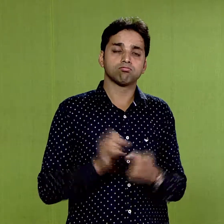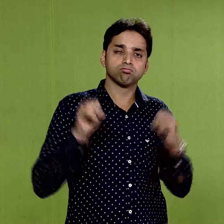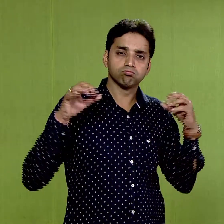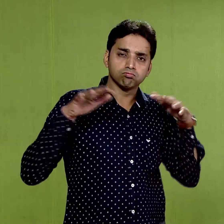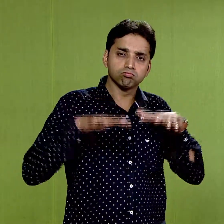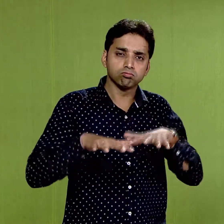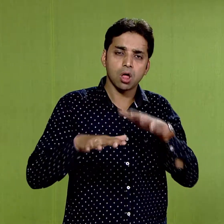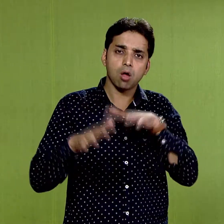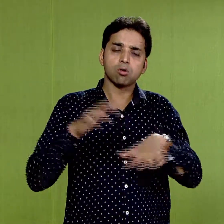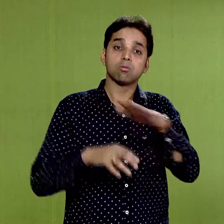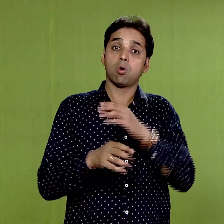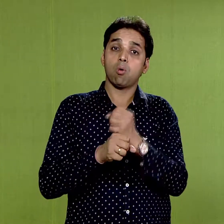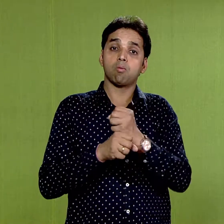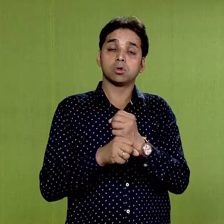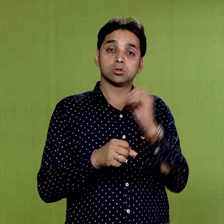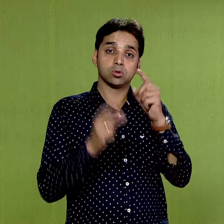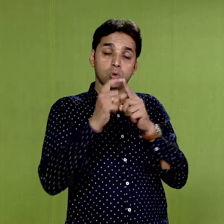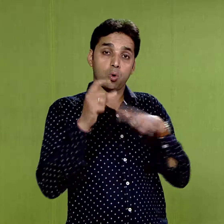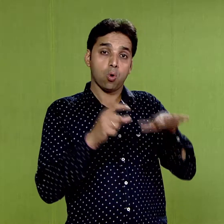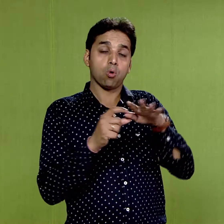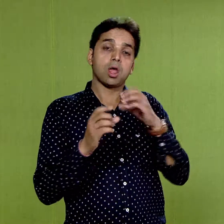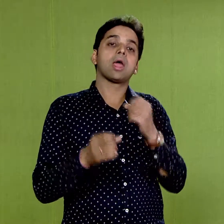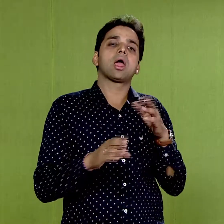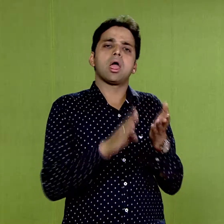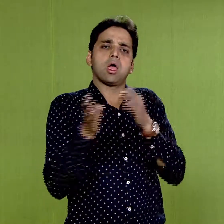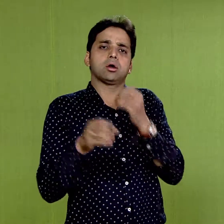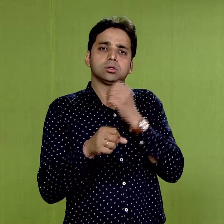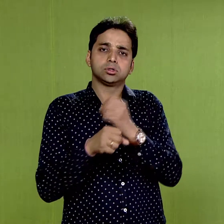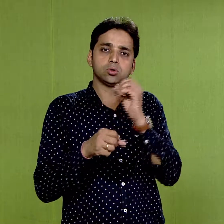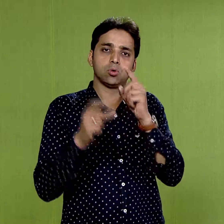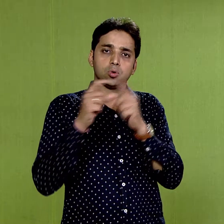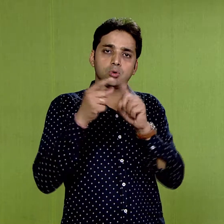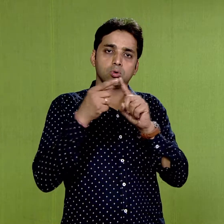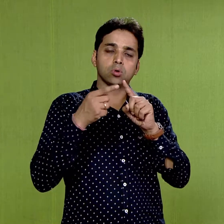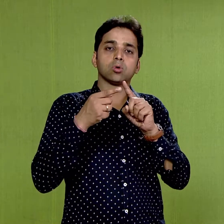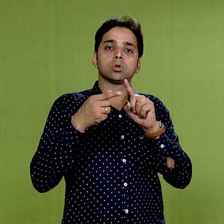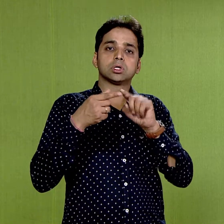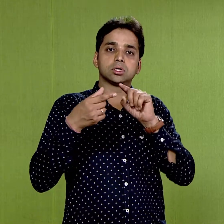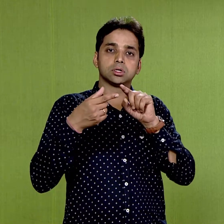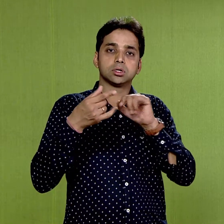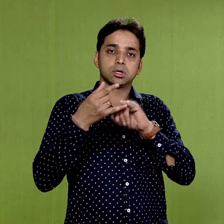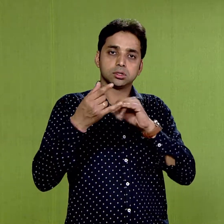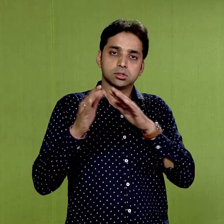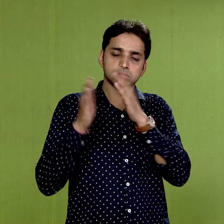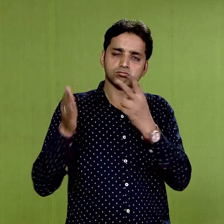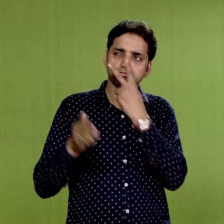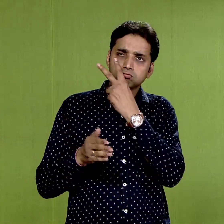of gods and goddesses, semi-divine